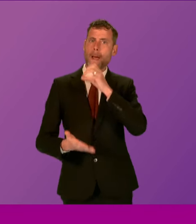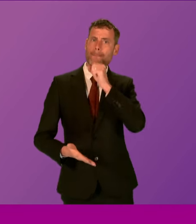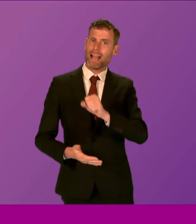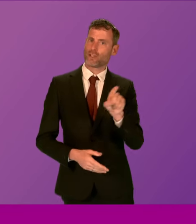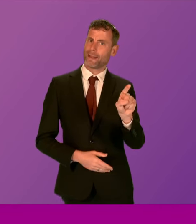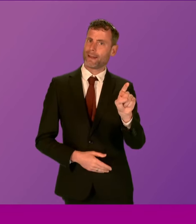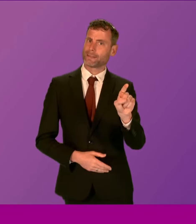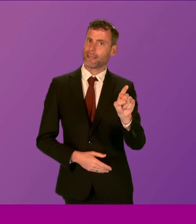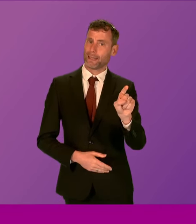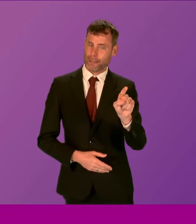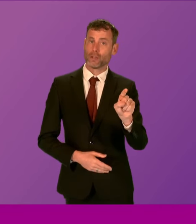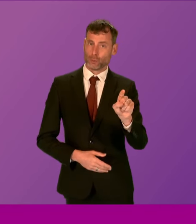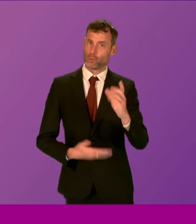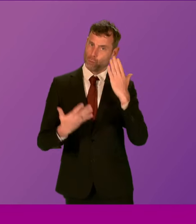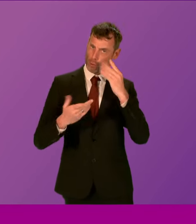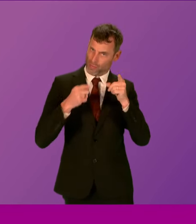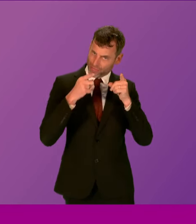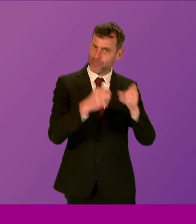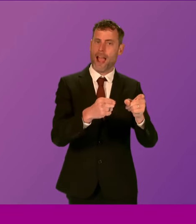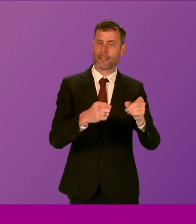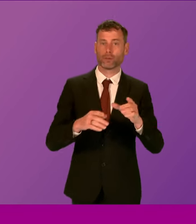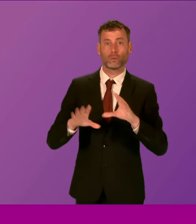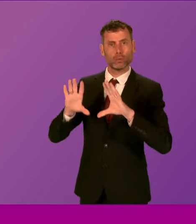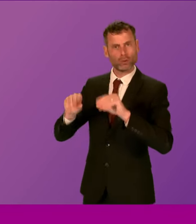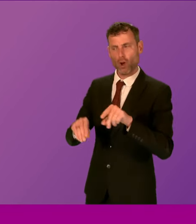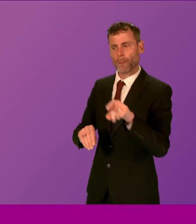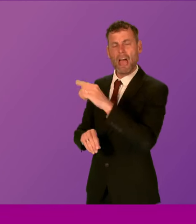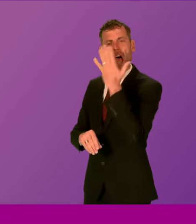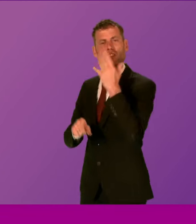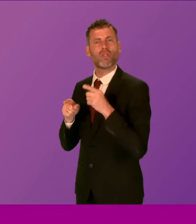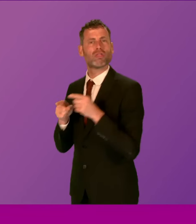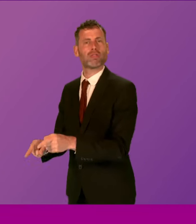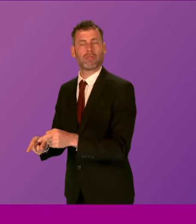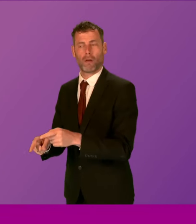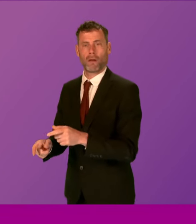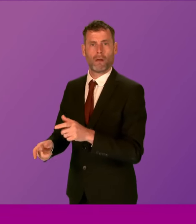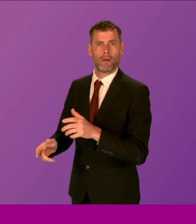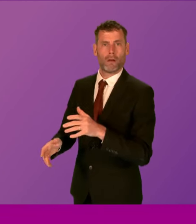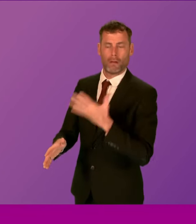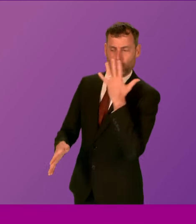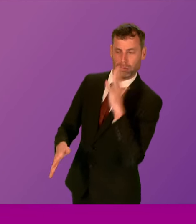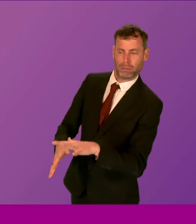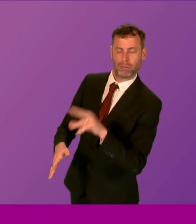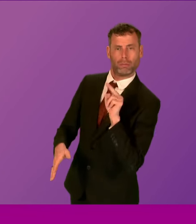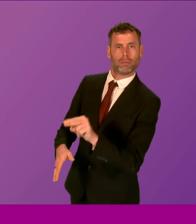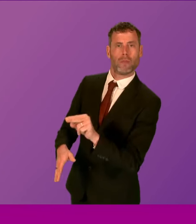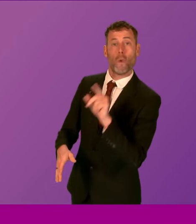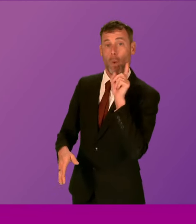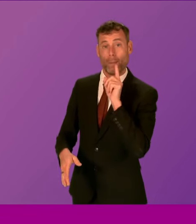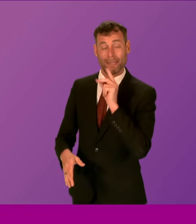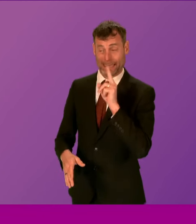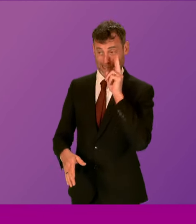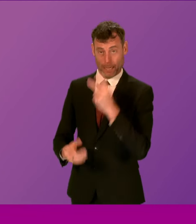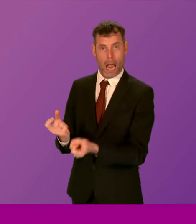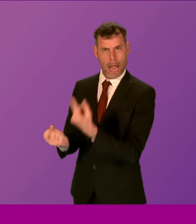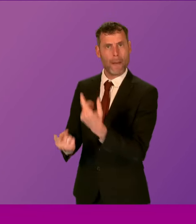eradicate some of the toxic behaviours that we see from some young men and boys in our society.